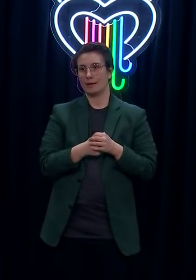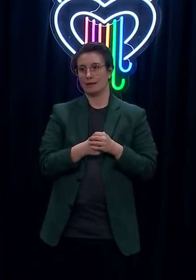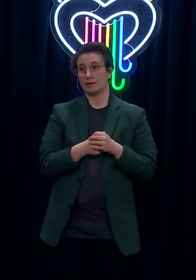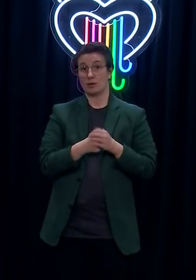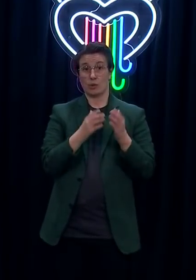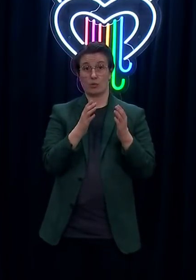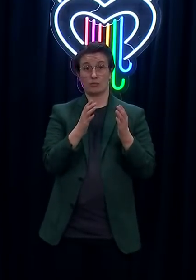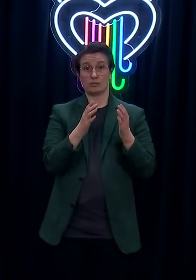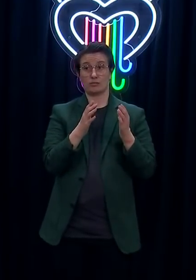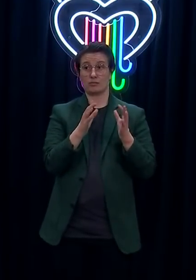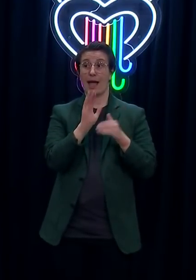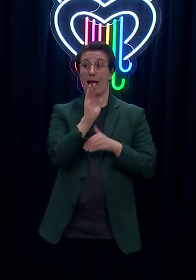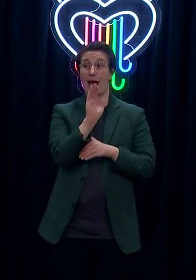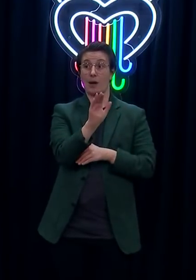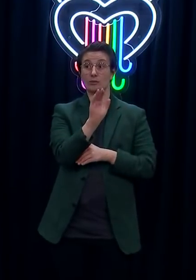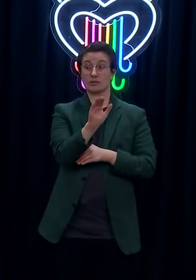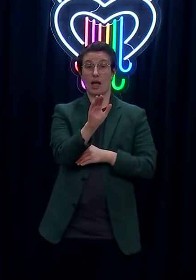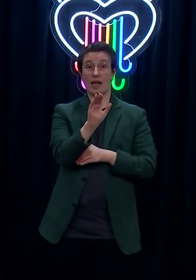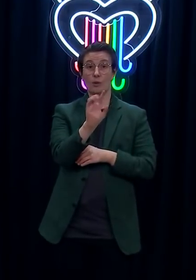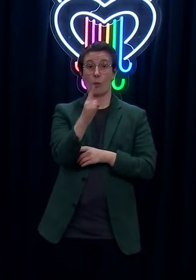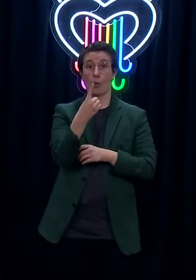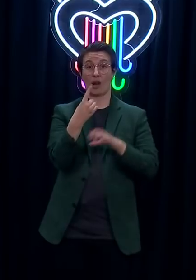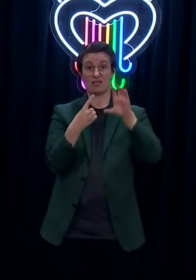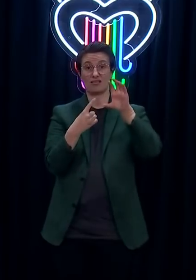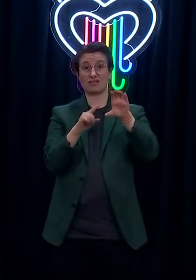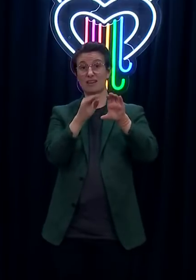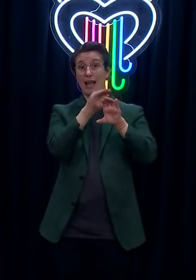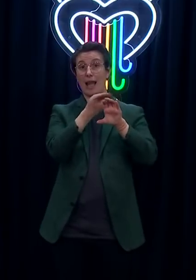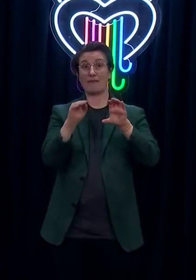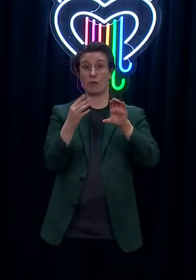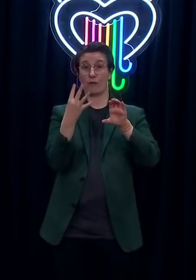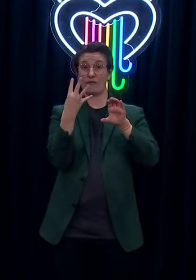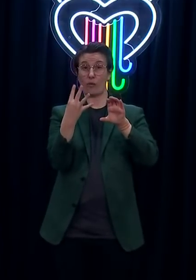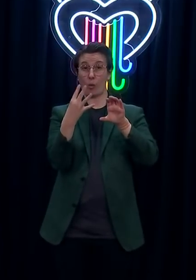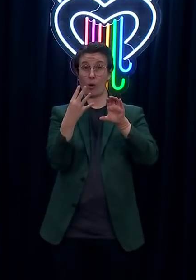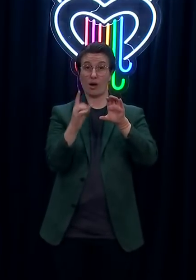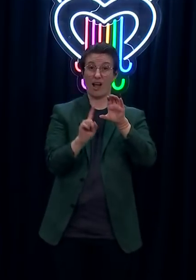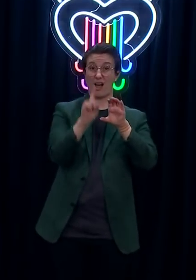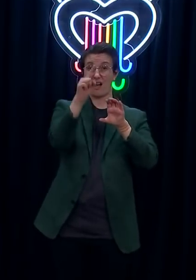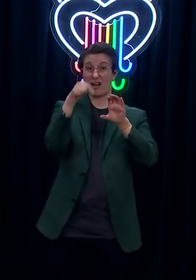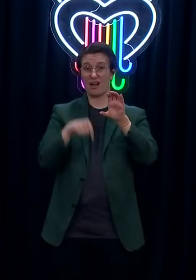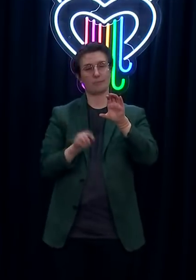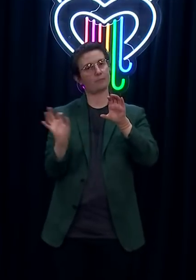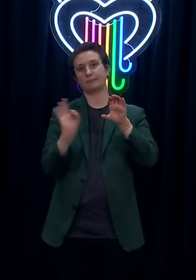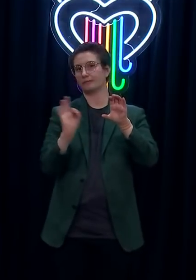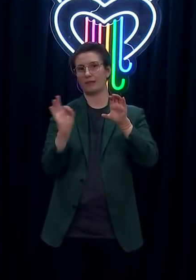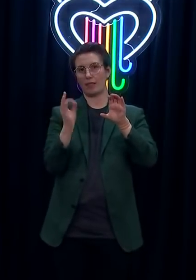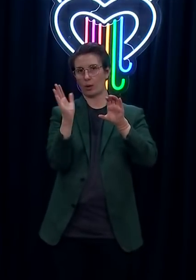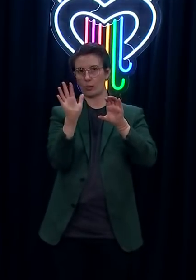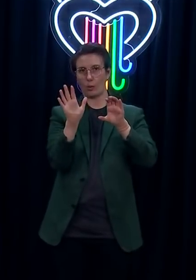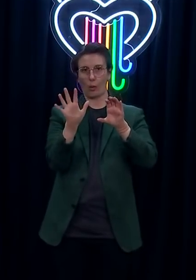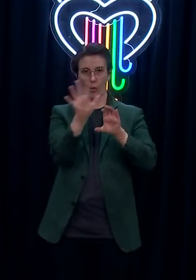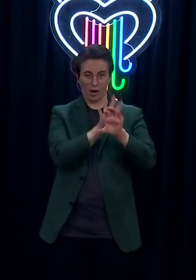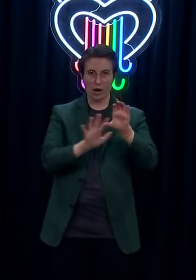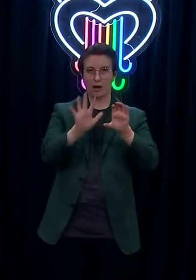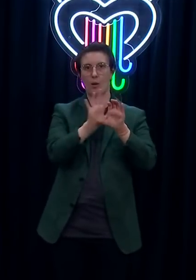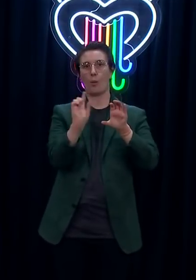boundaries, so this individual hasn't crossed outside into an area that has lesser restrictions.